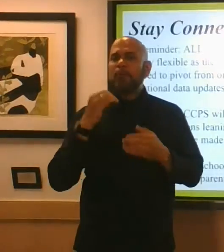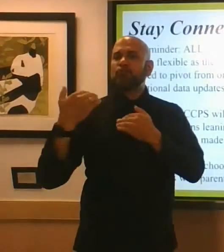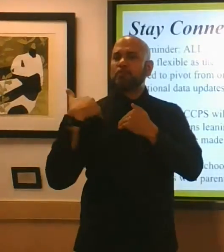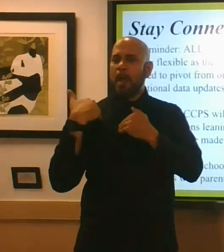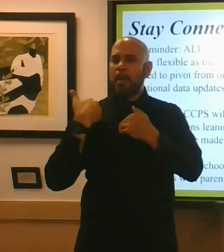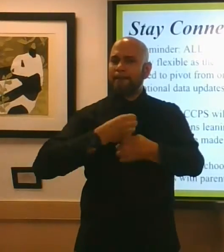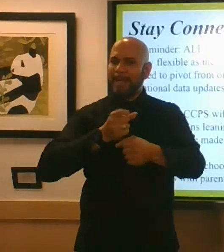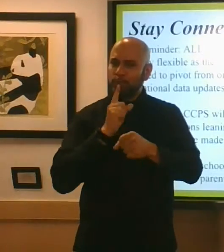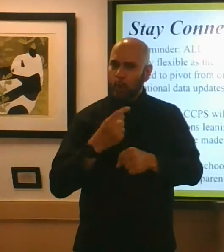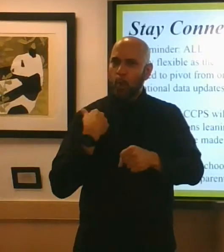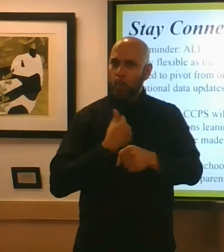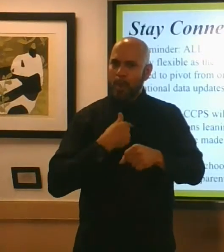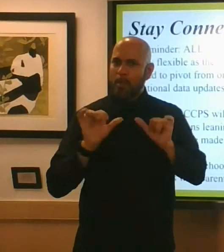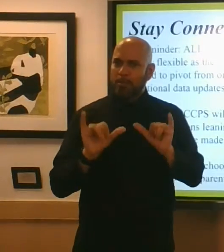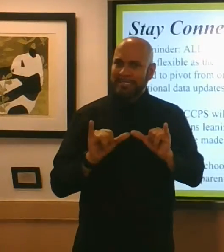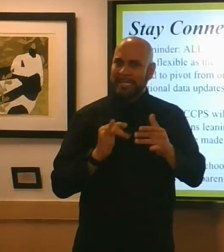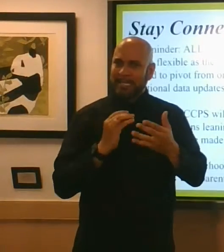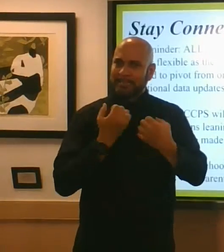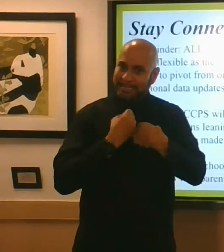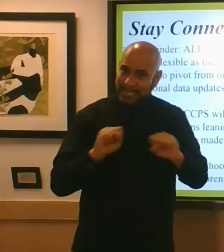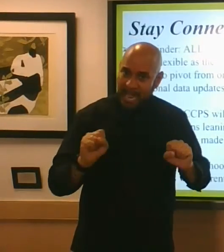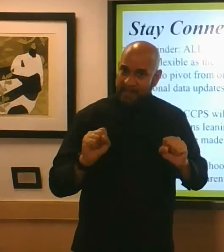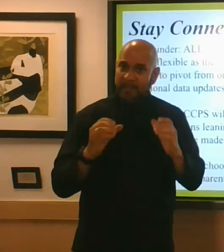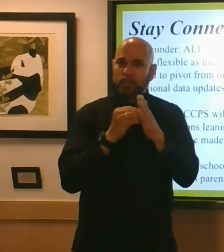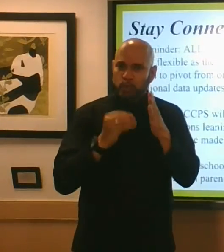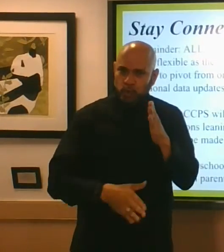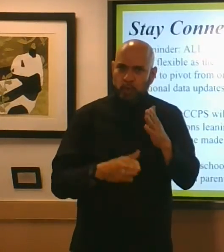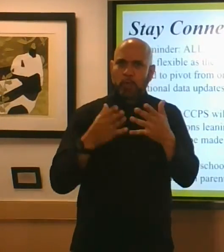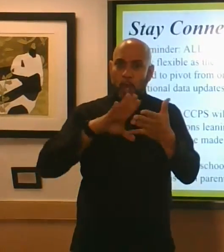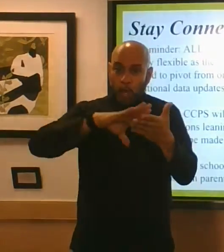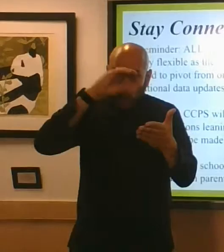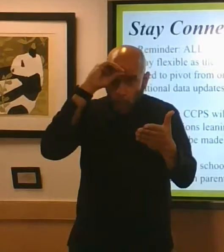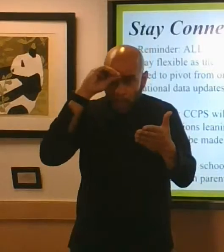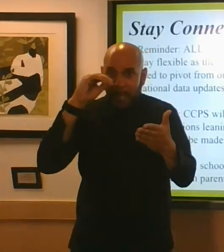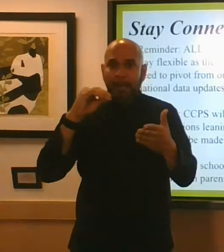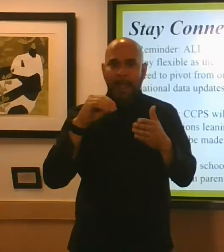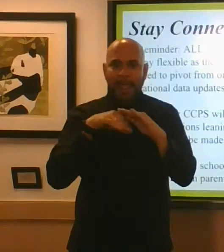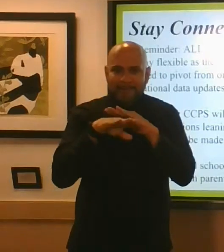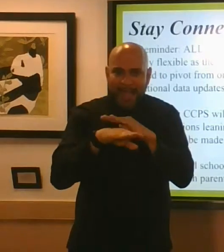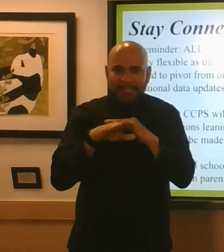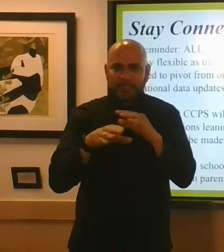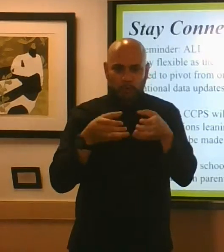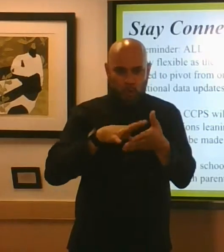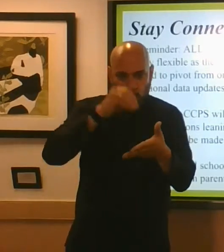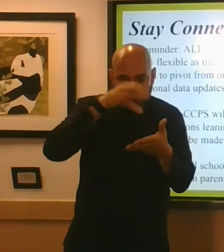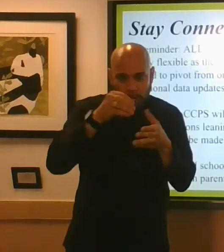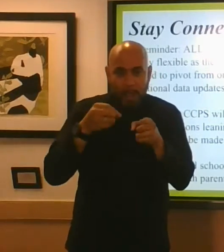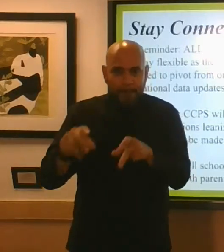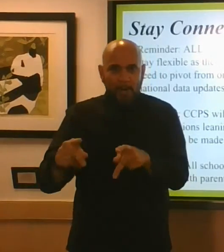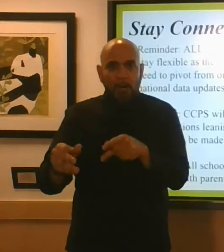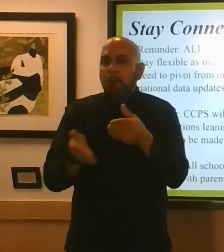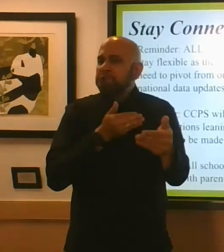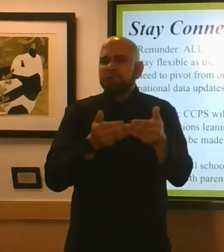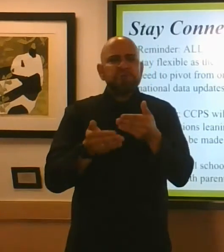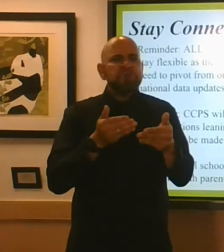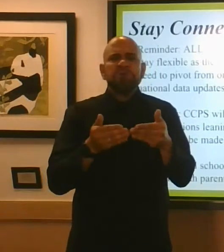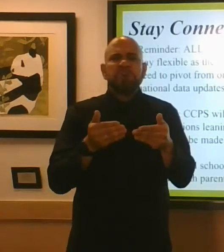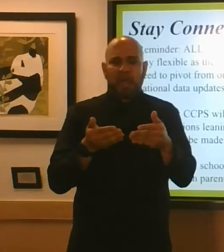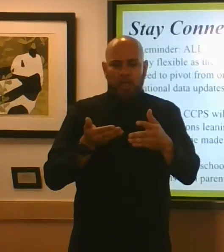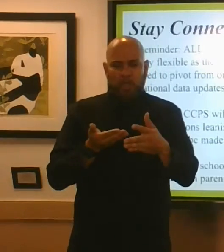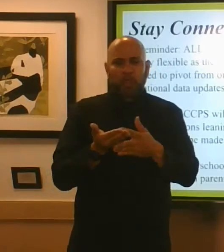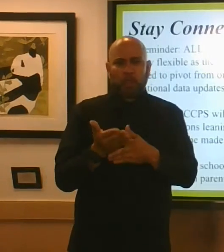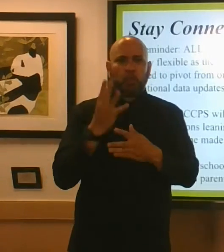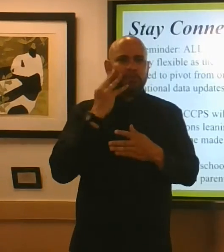that we remain safe and that our students are learning and have access to learning opportunities even throughout this pandemic